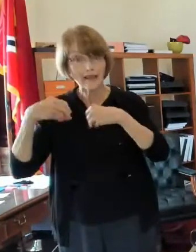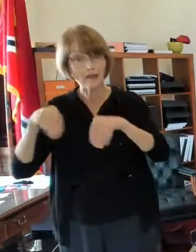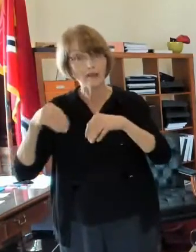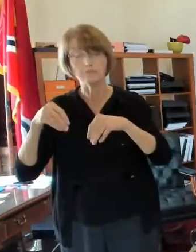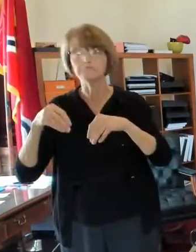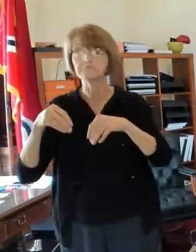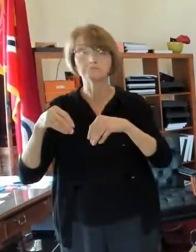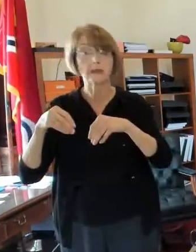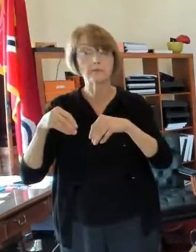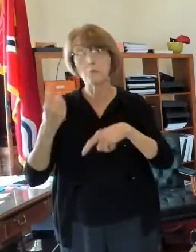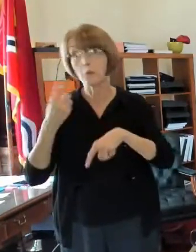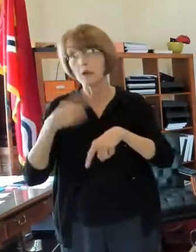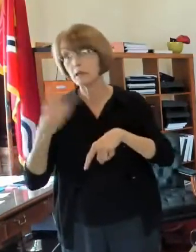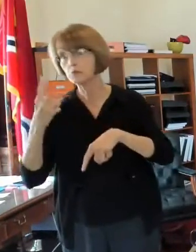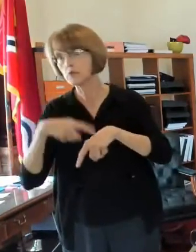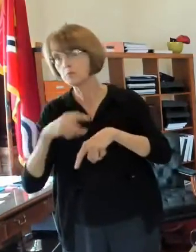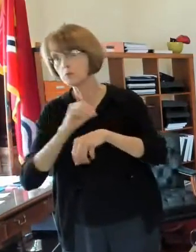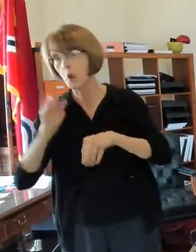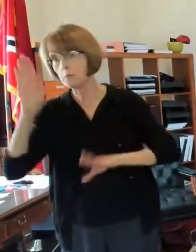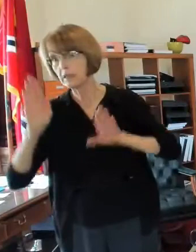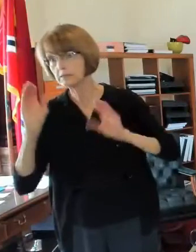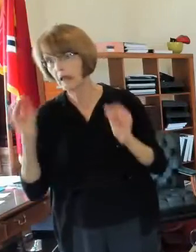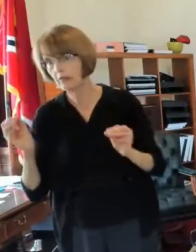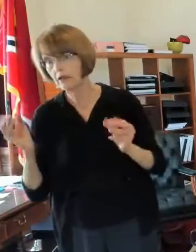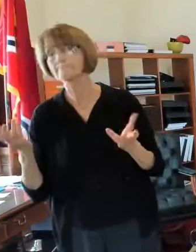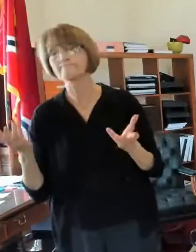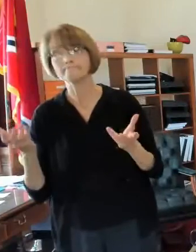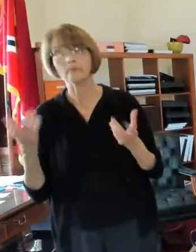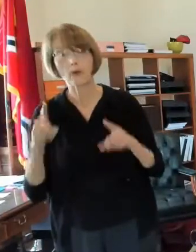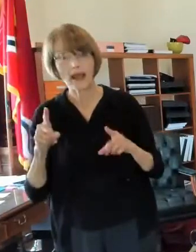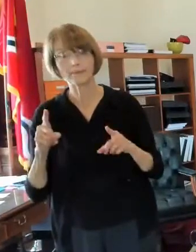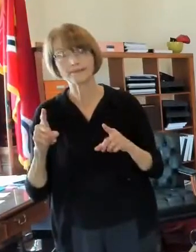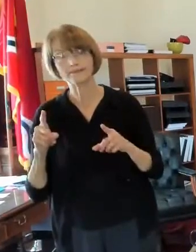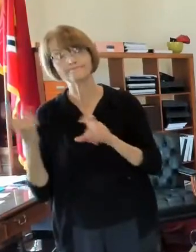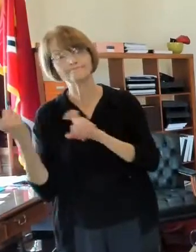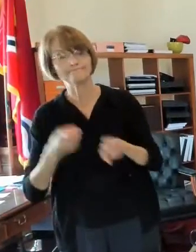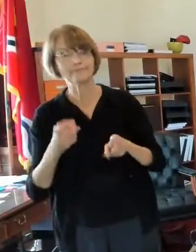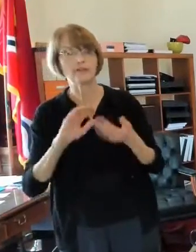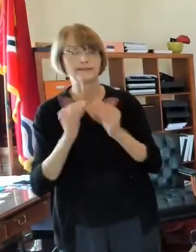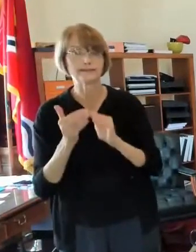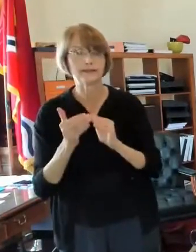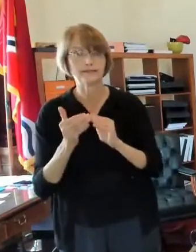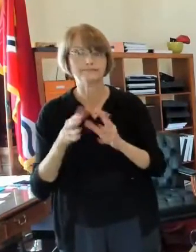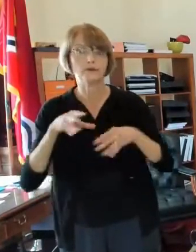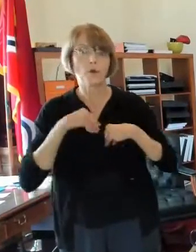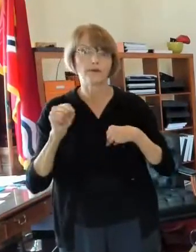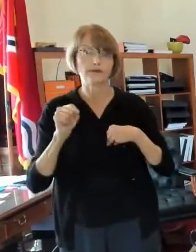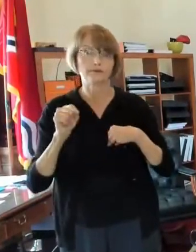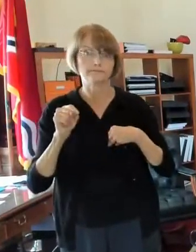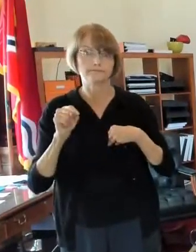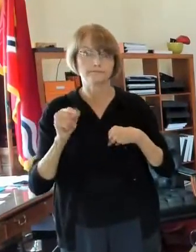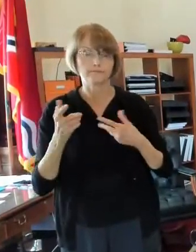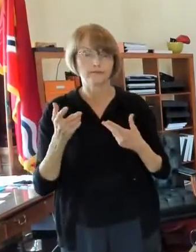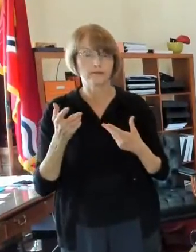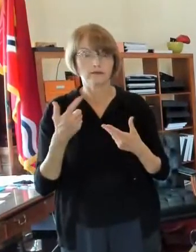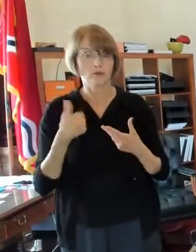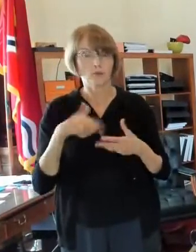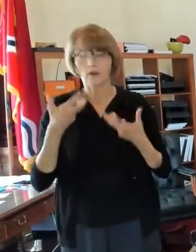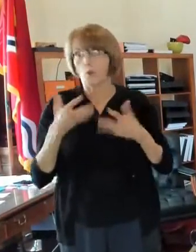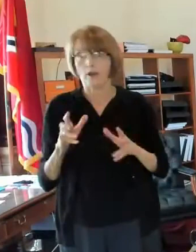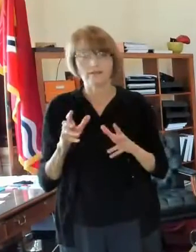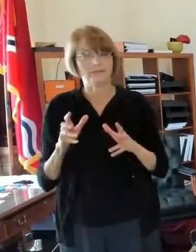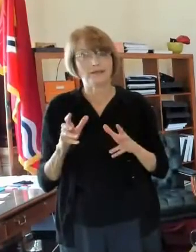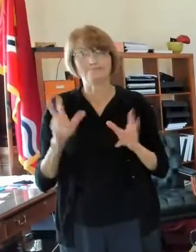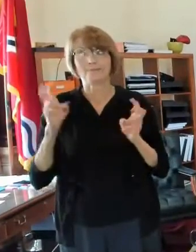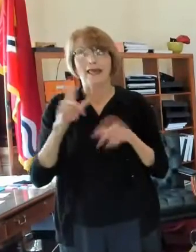nobody else bids on it and when that happens we end up with it so we don't want to be a landlord